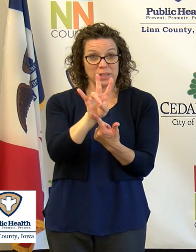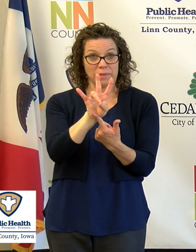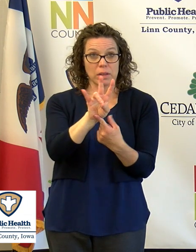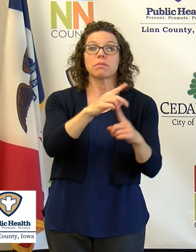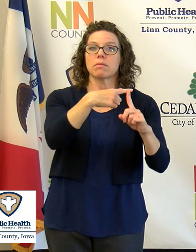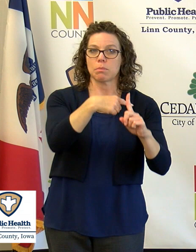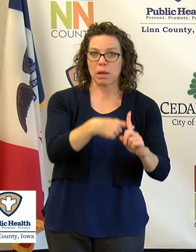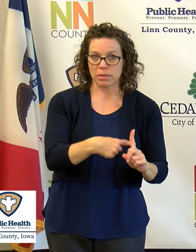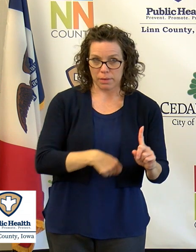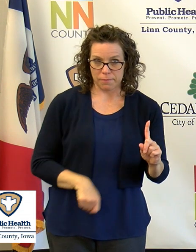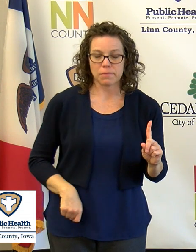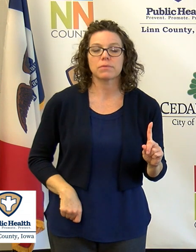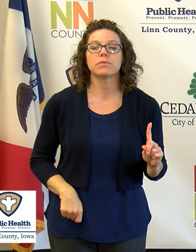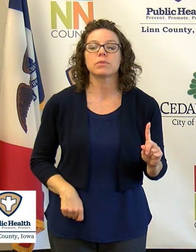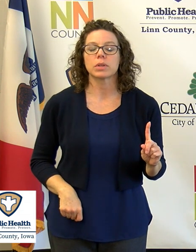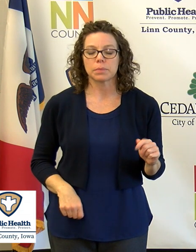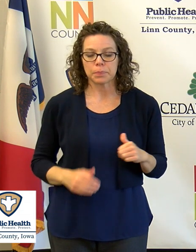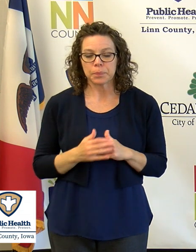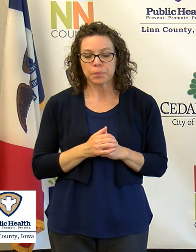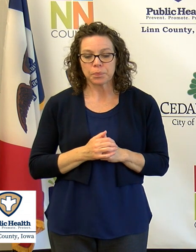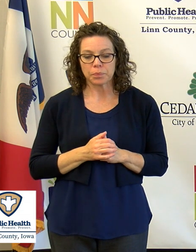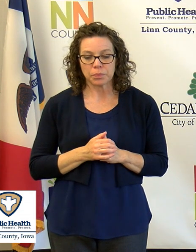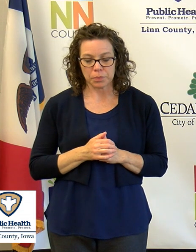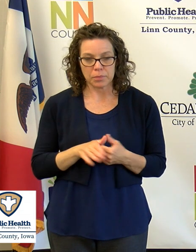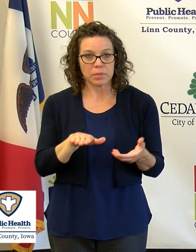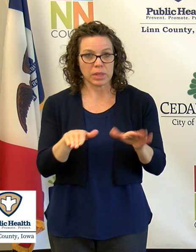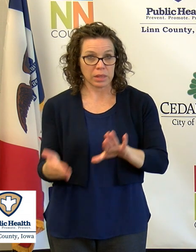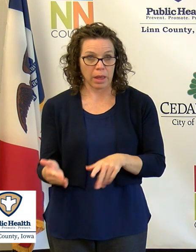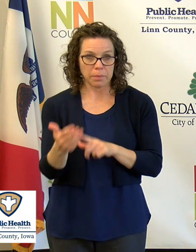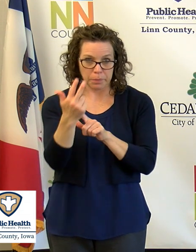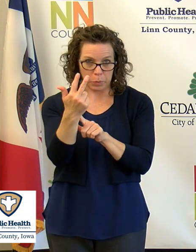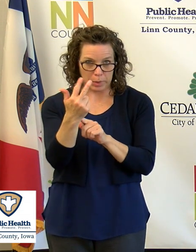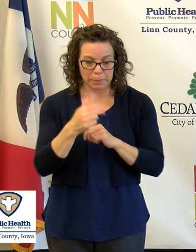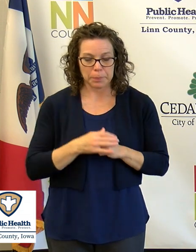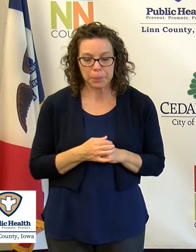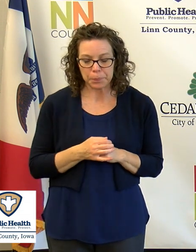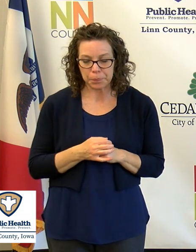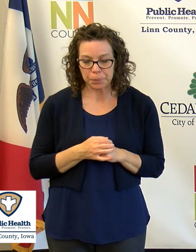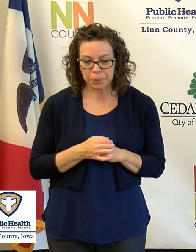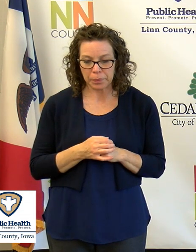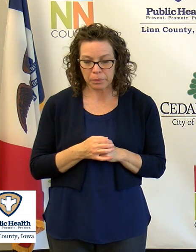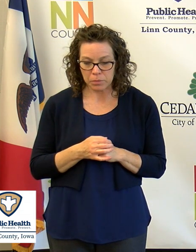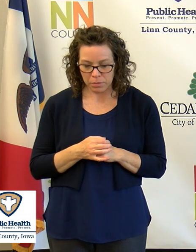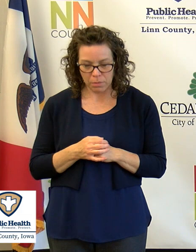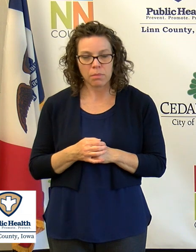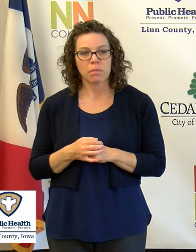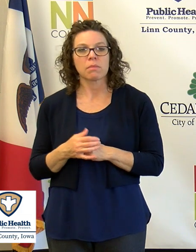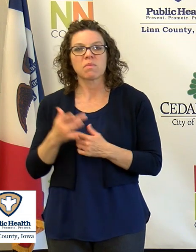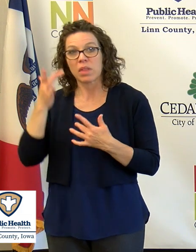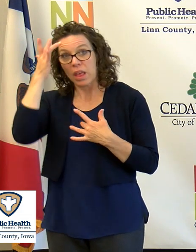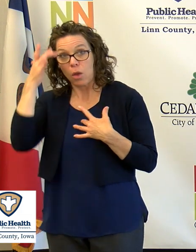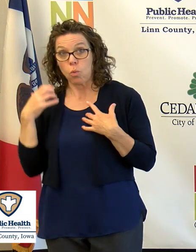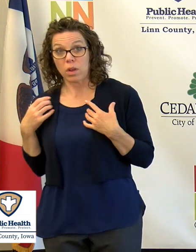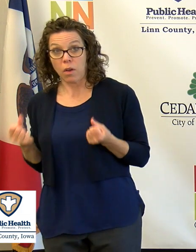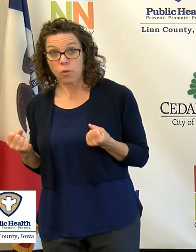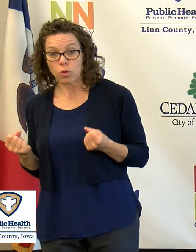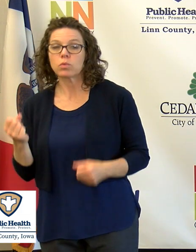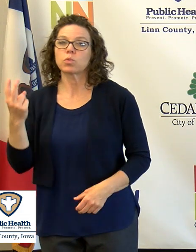staff have tested positive, three residents have died and two of the ill have recovered.